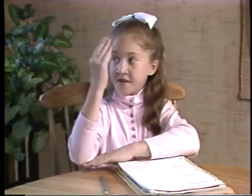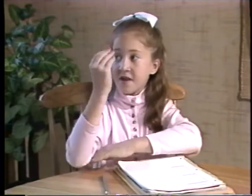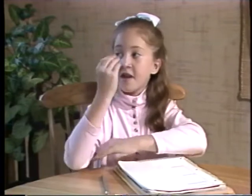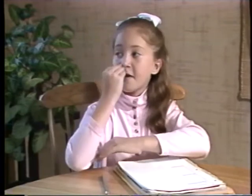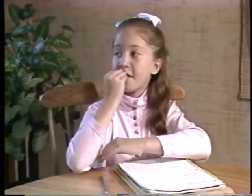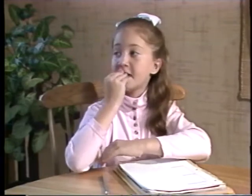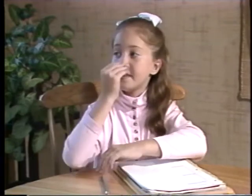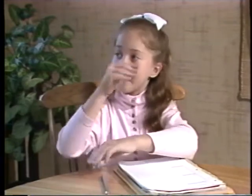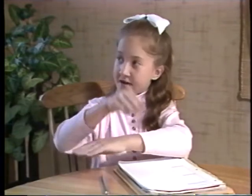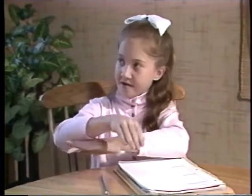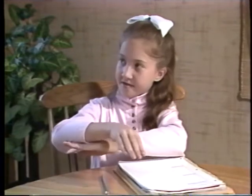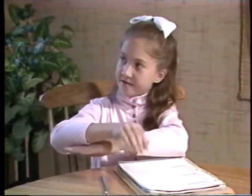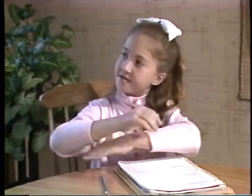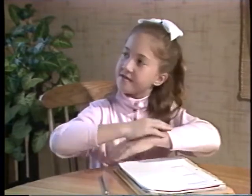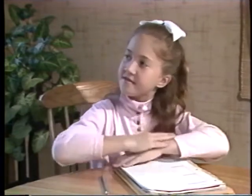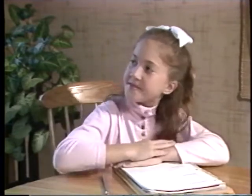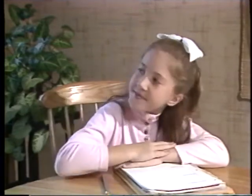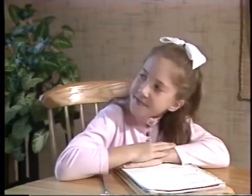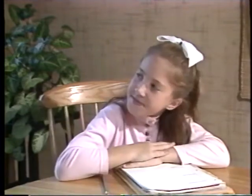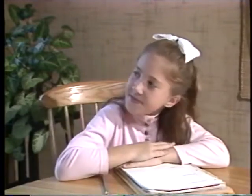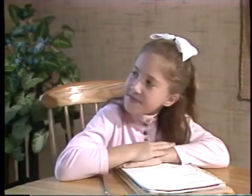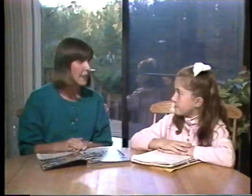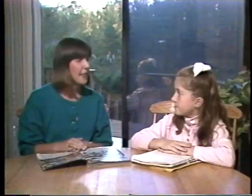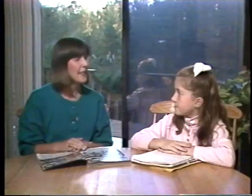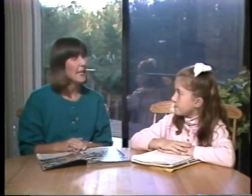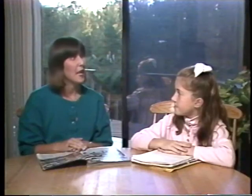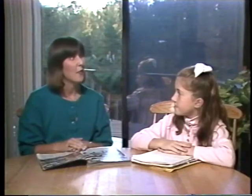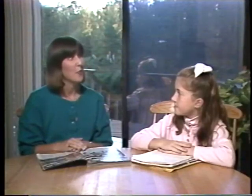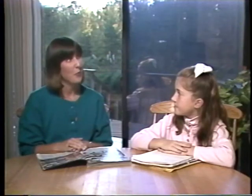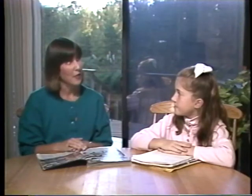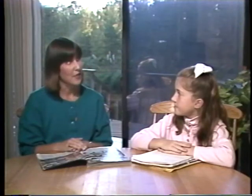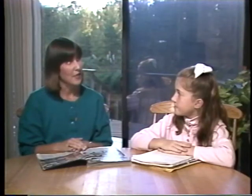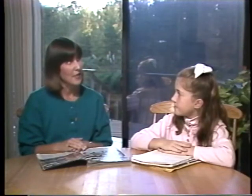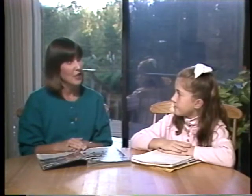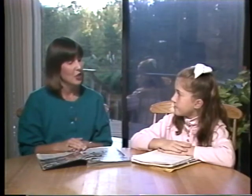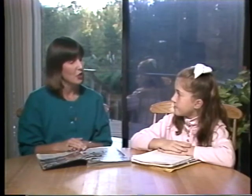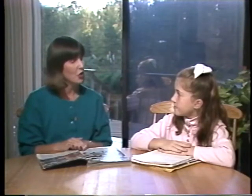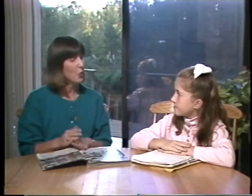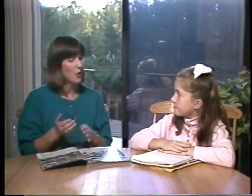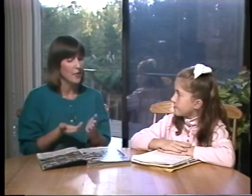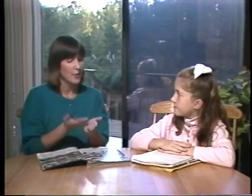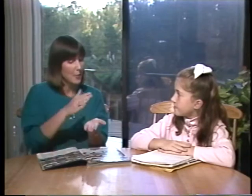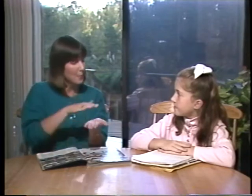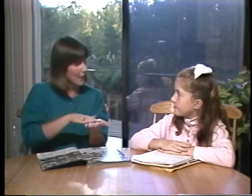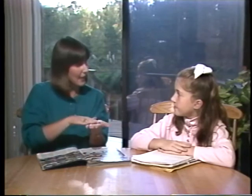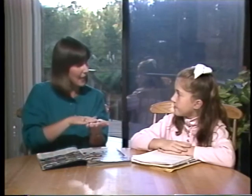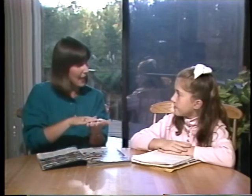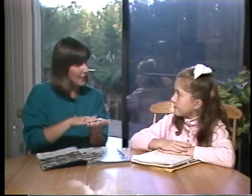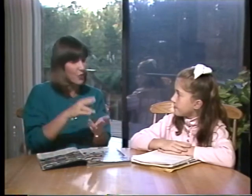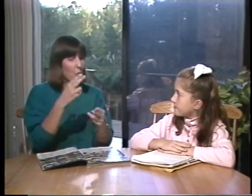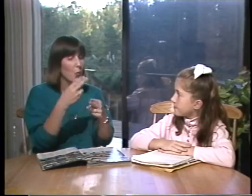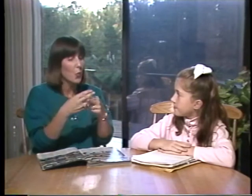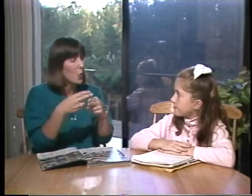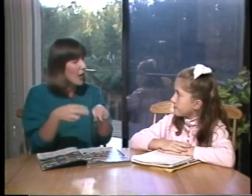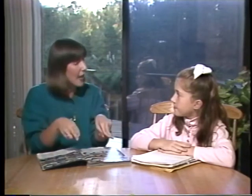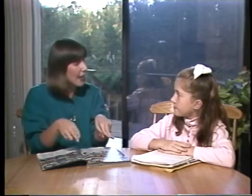and dinner. Very good. Now for breakfast, do you want pancakes or eggs?